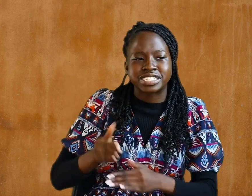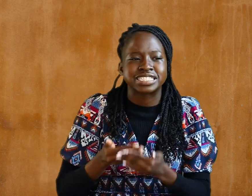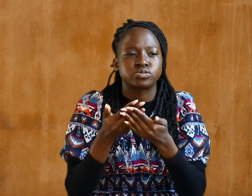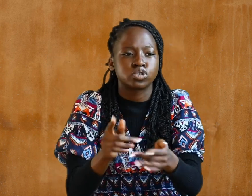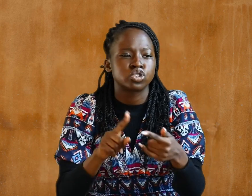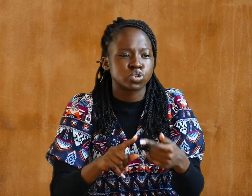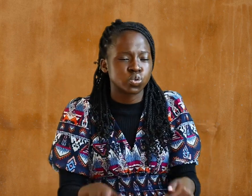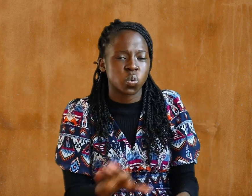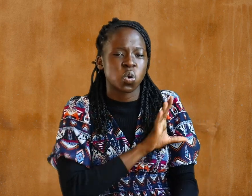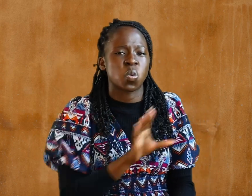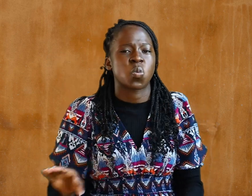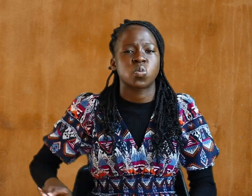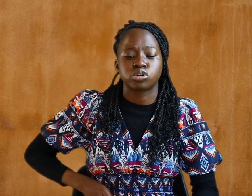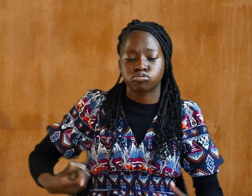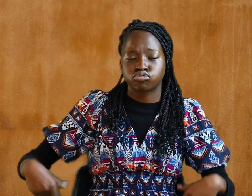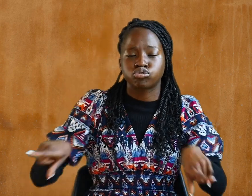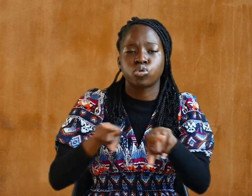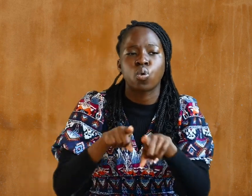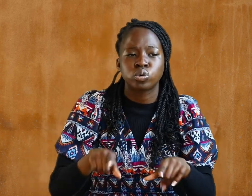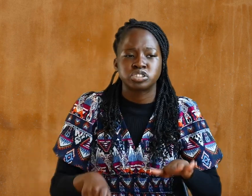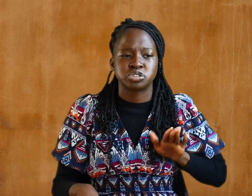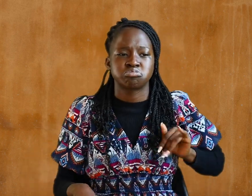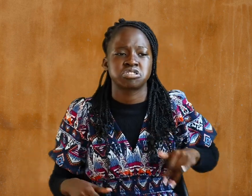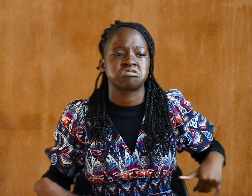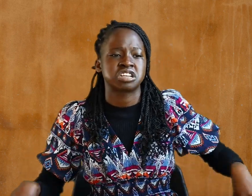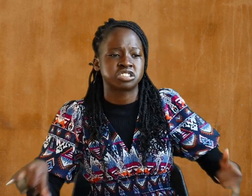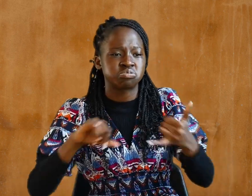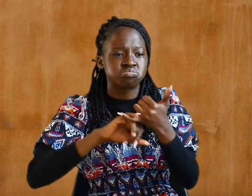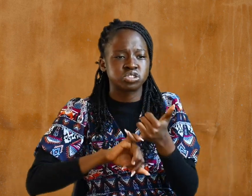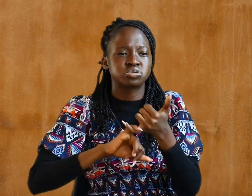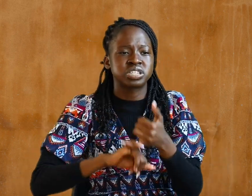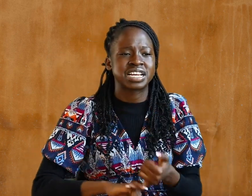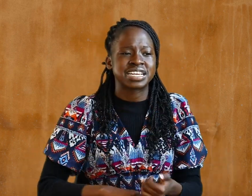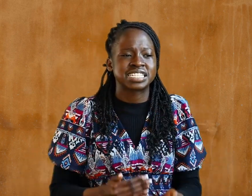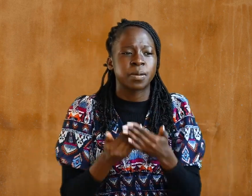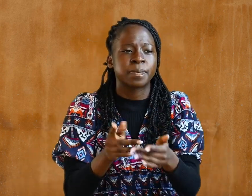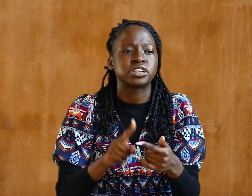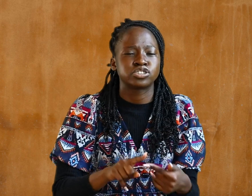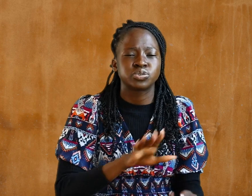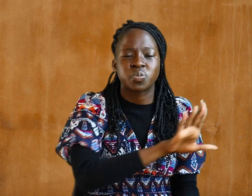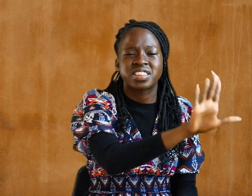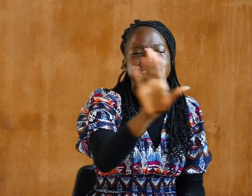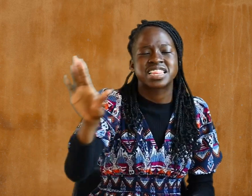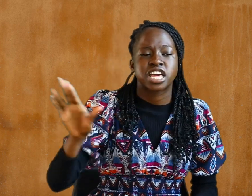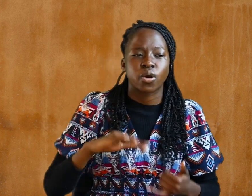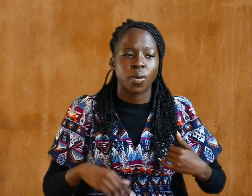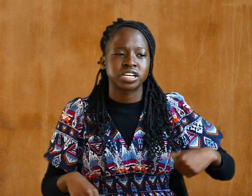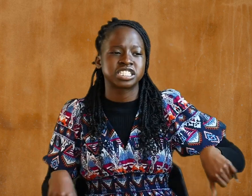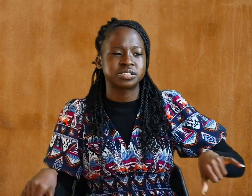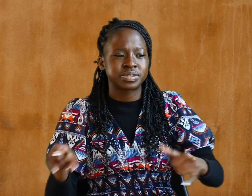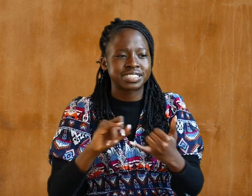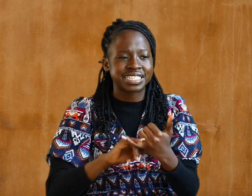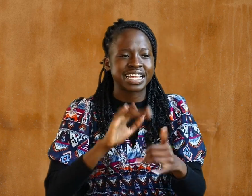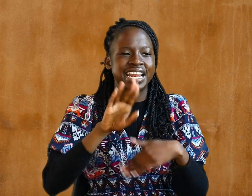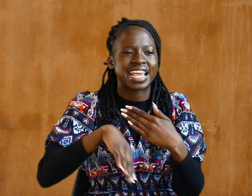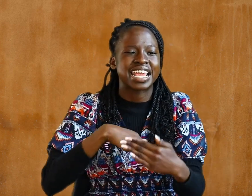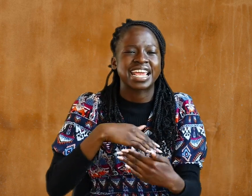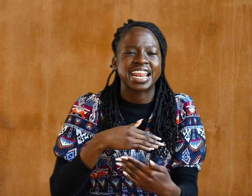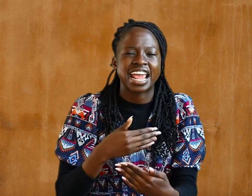also wives should submit to their husbands in everything. Husbands, love your